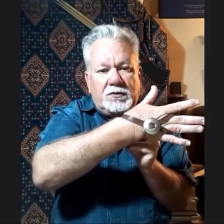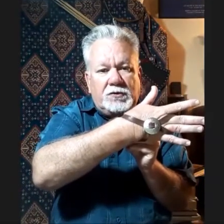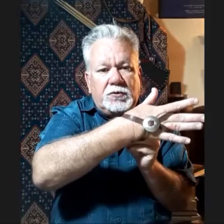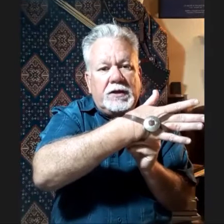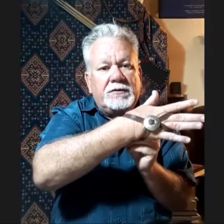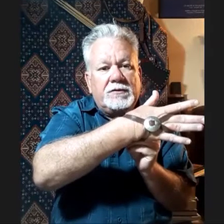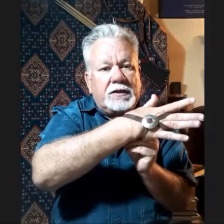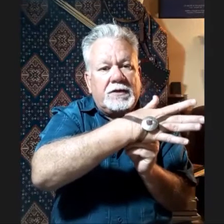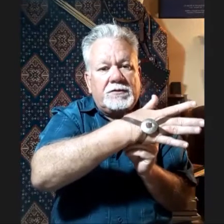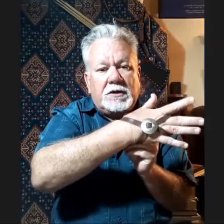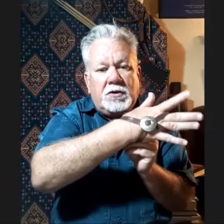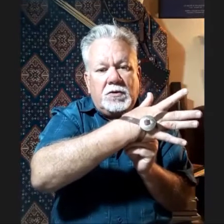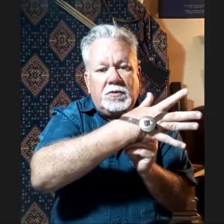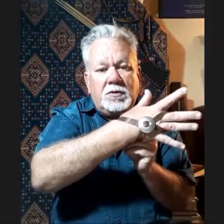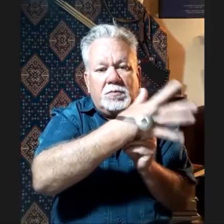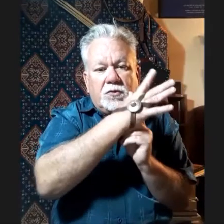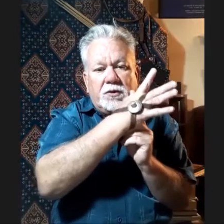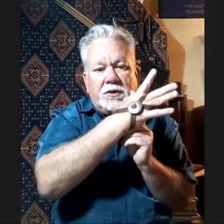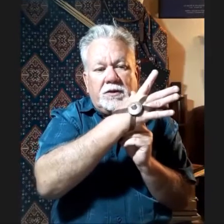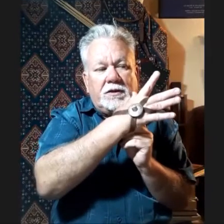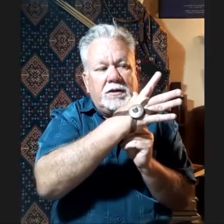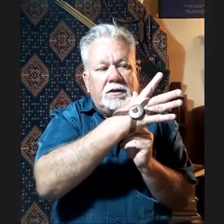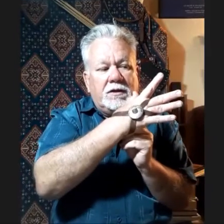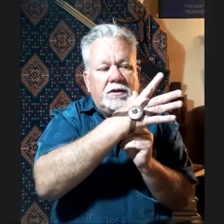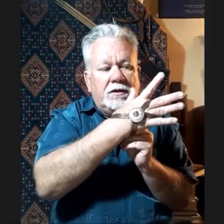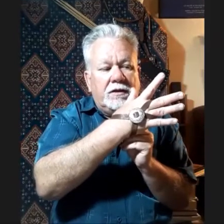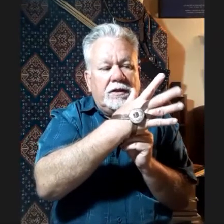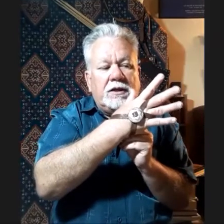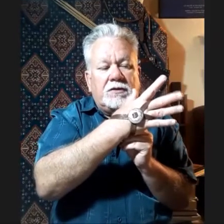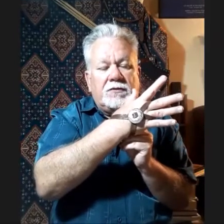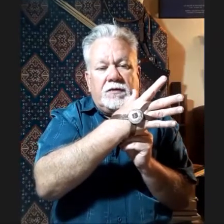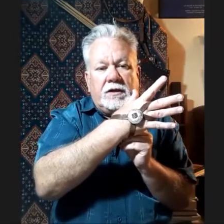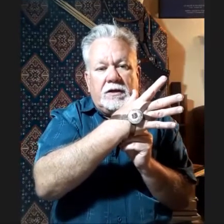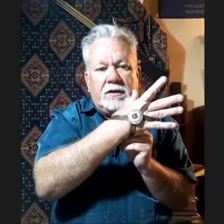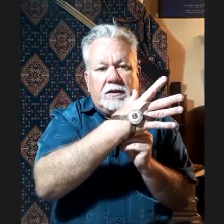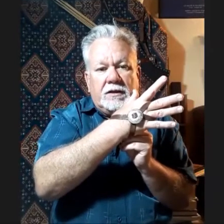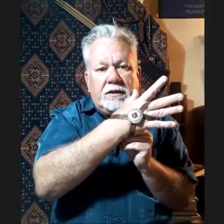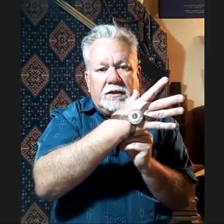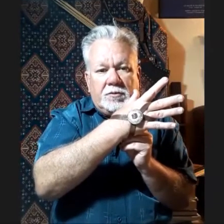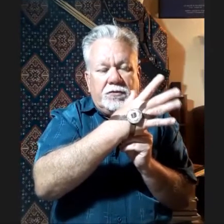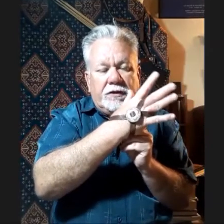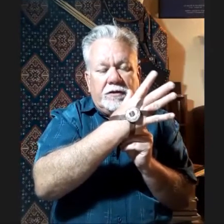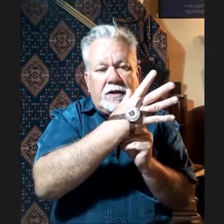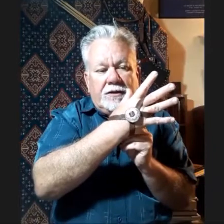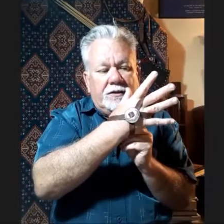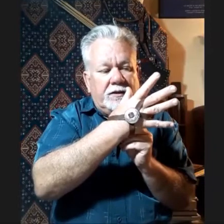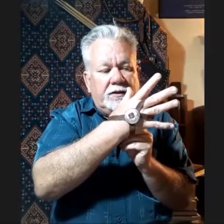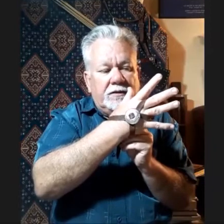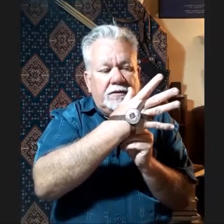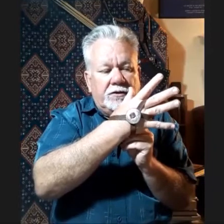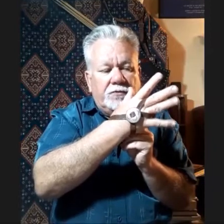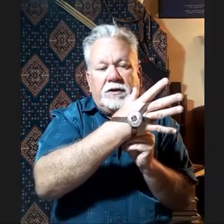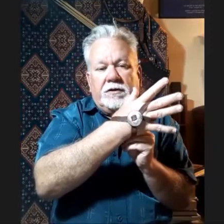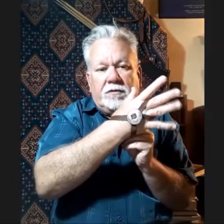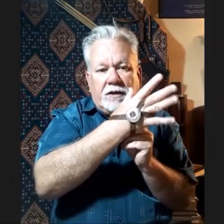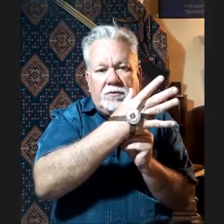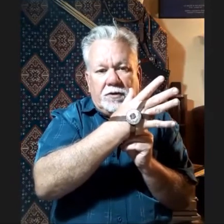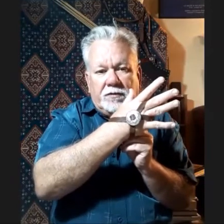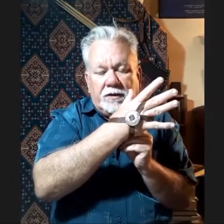two legs of the X go between the index finger and the middle finger and the little finger and the ring finger. So,